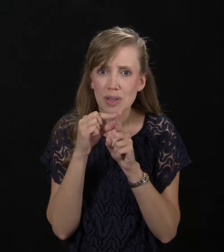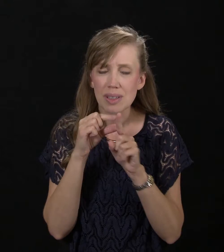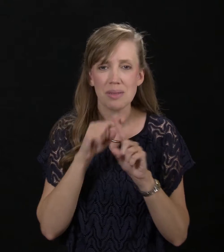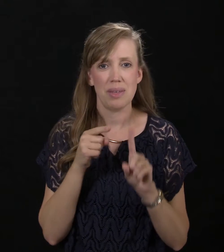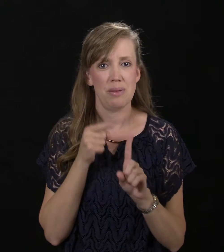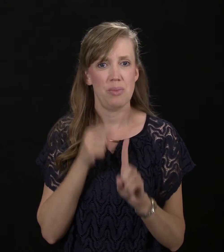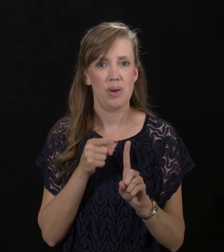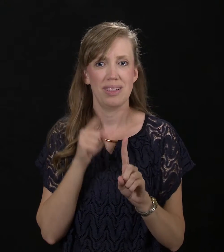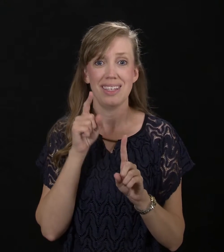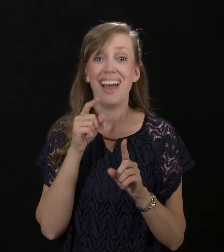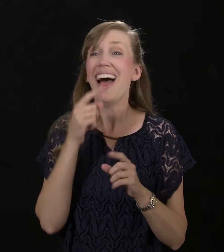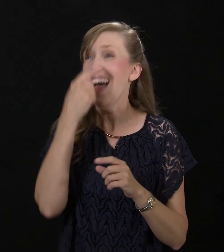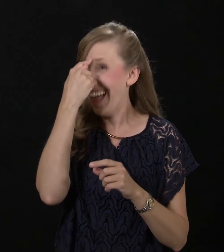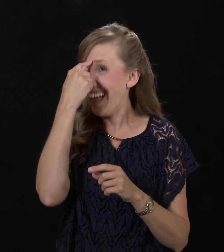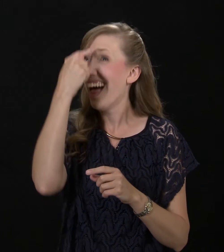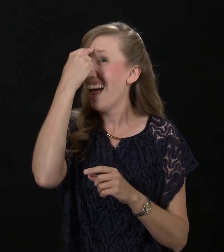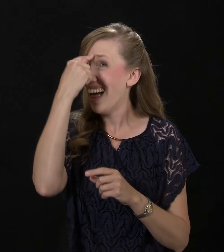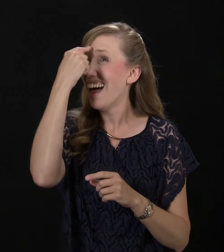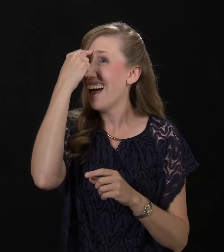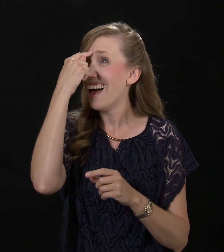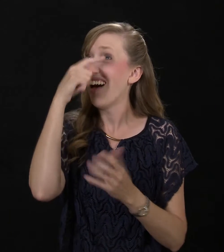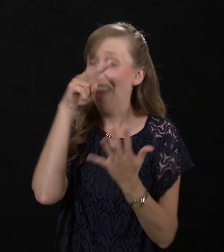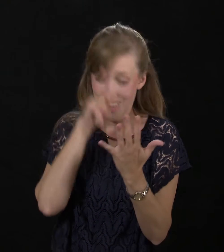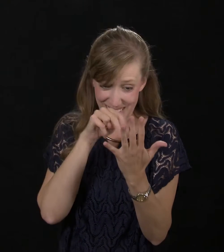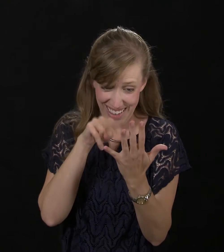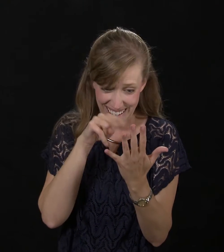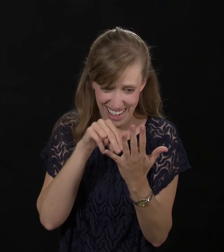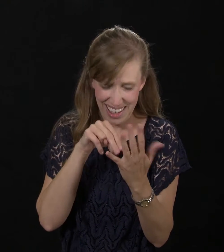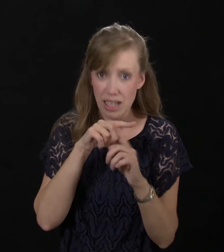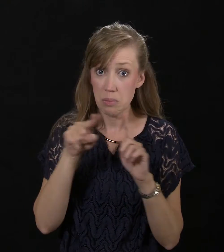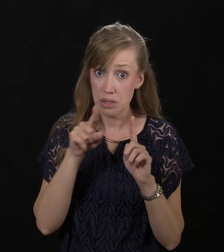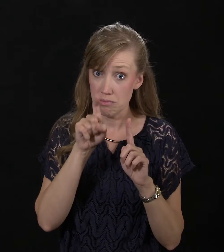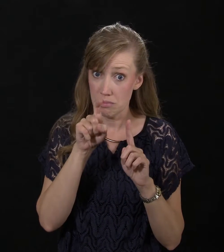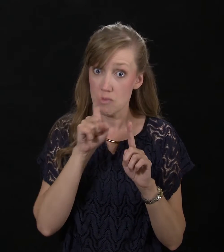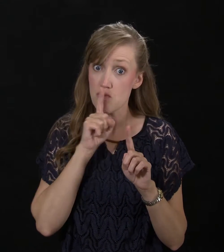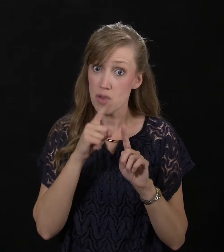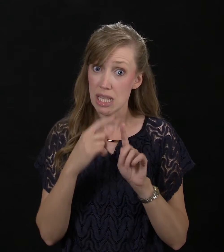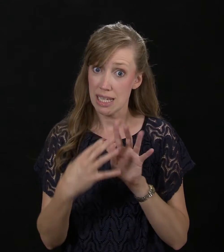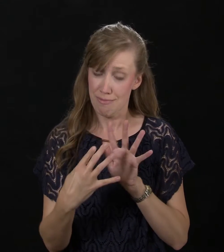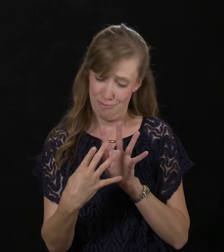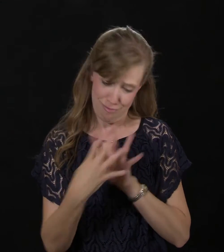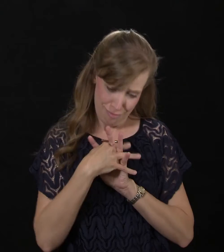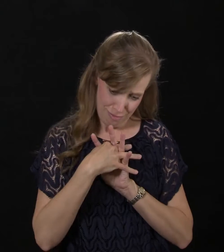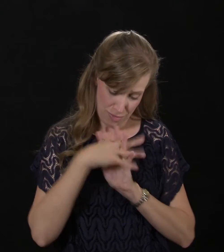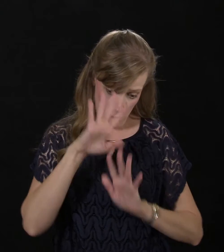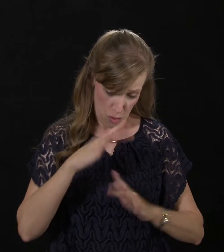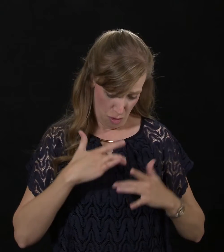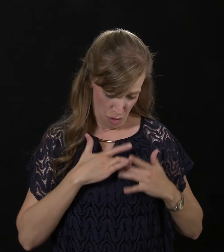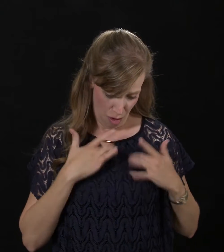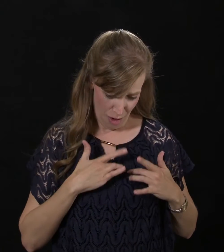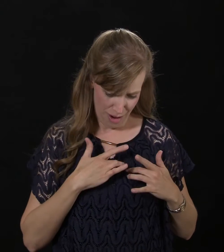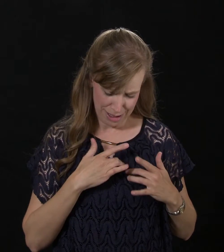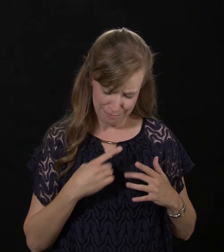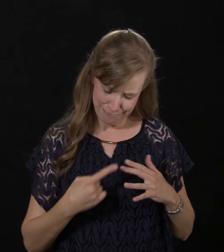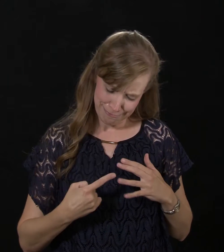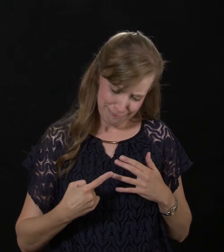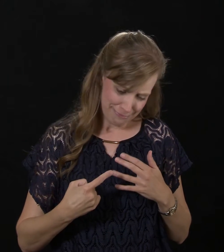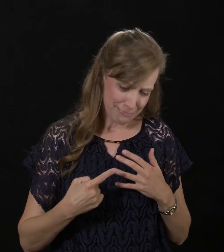point is to get it into your heart, into your mind. How are doing with that? Too many Christians are like that man with the medicine. Make